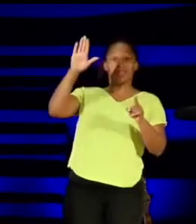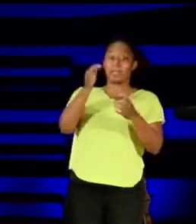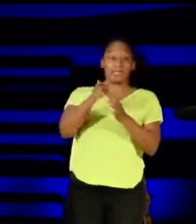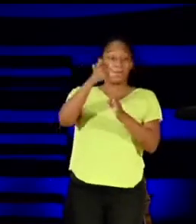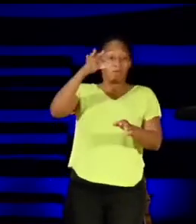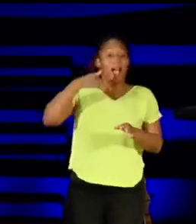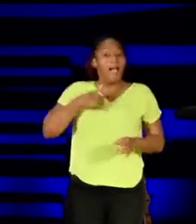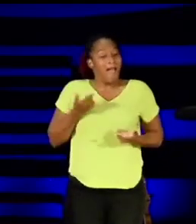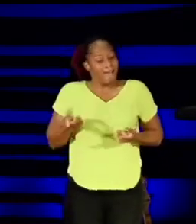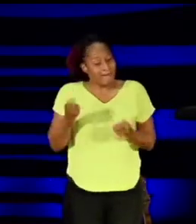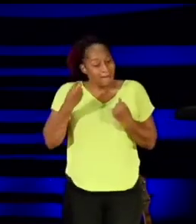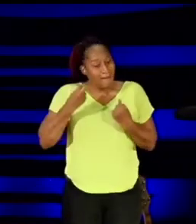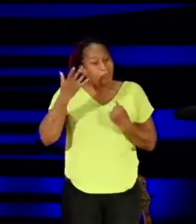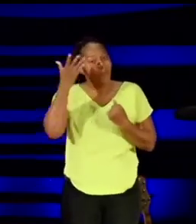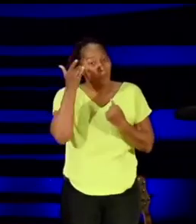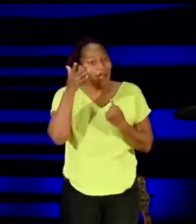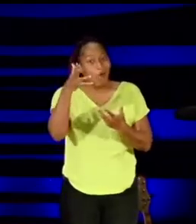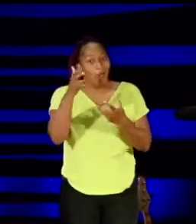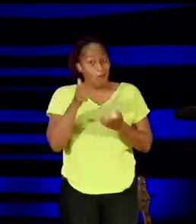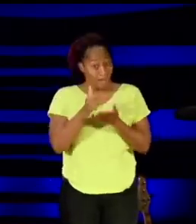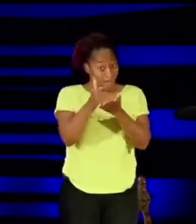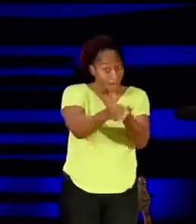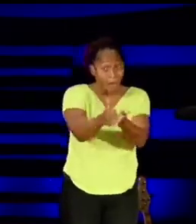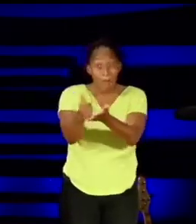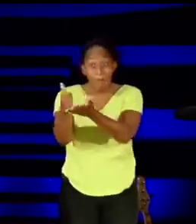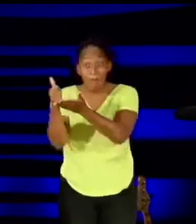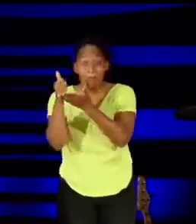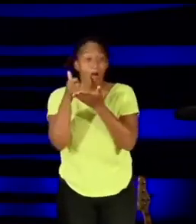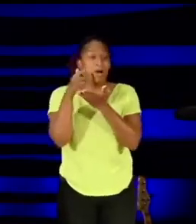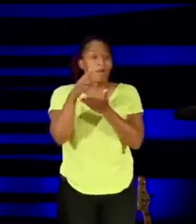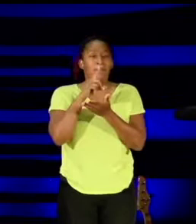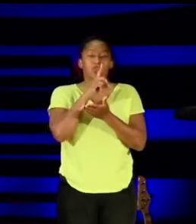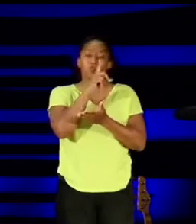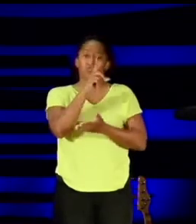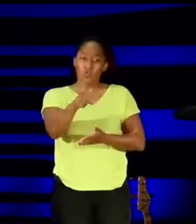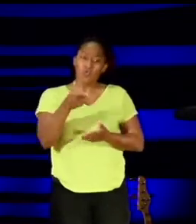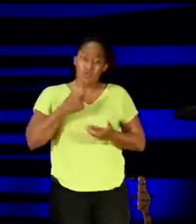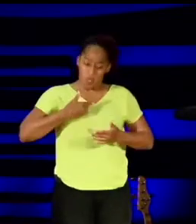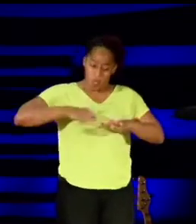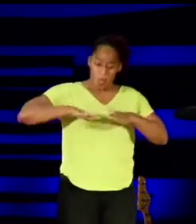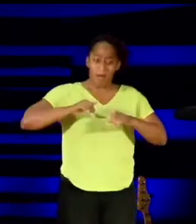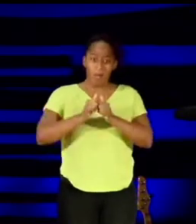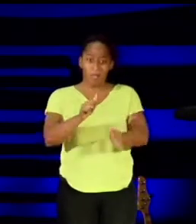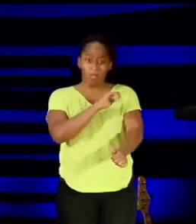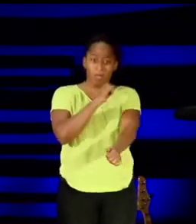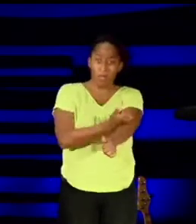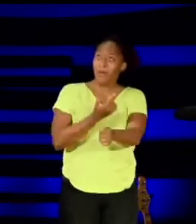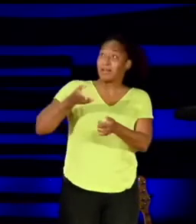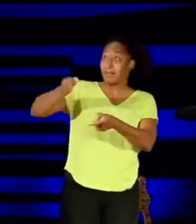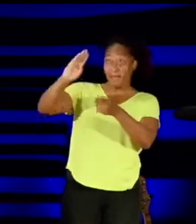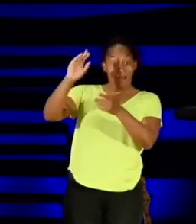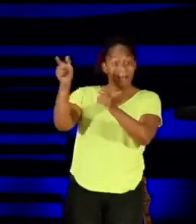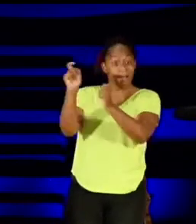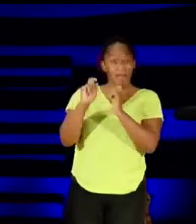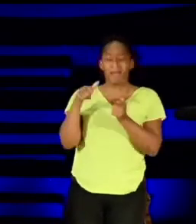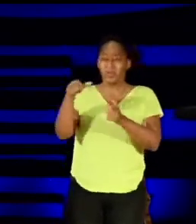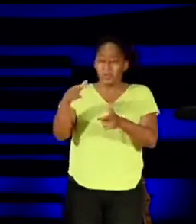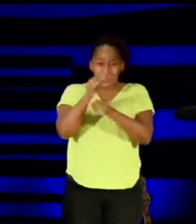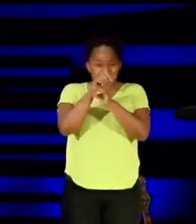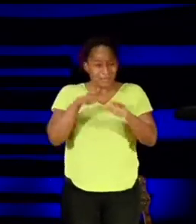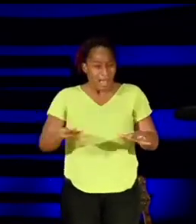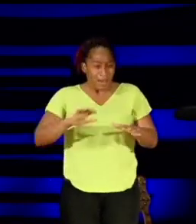this morning to help you walk in your God-given authority, to silence every last